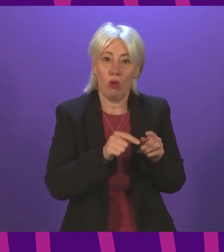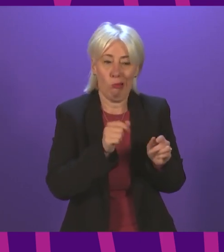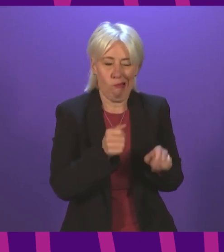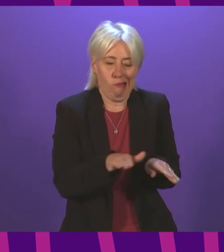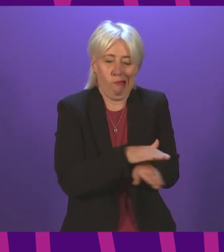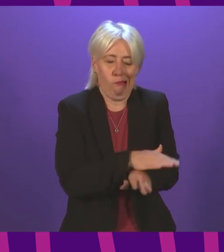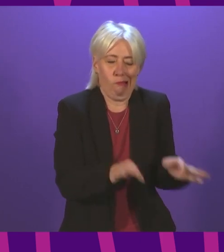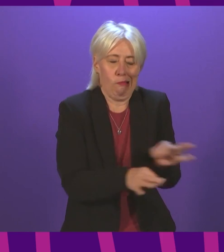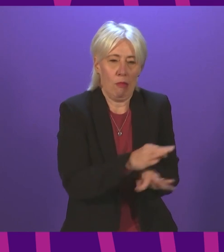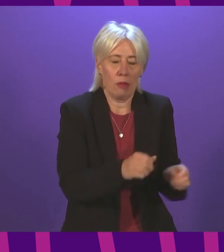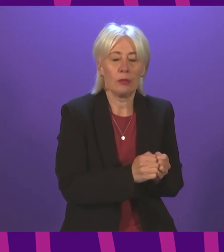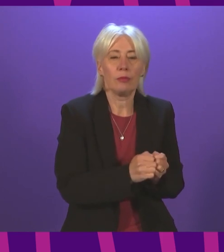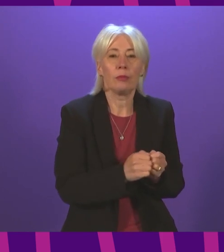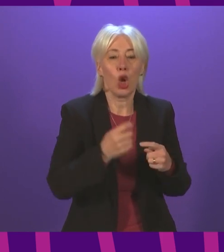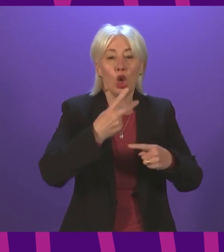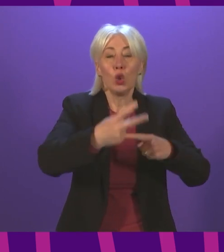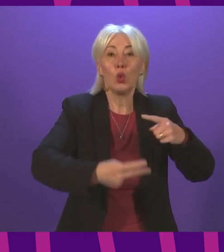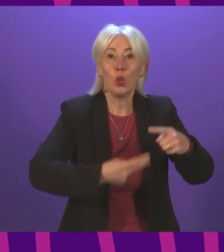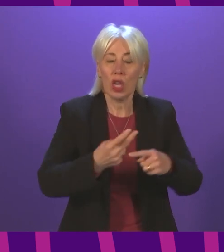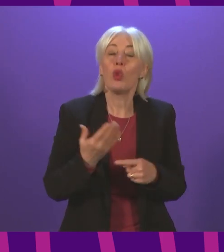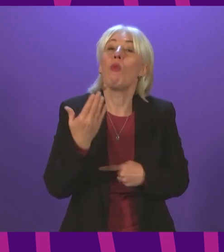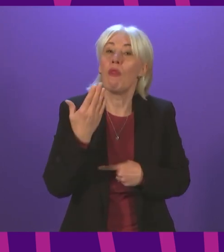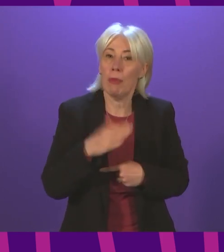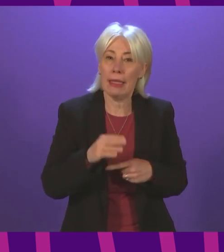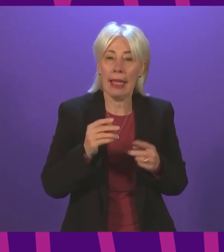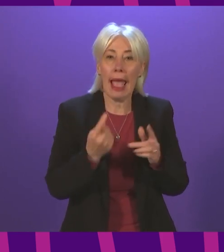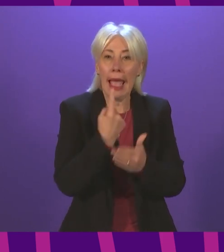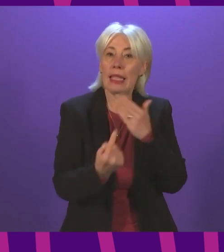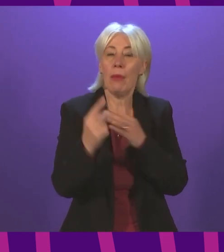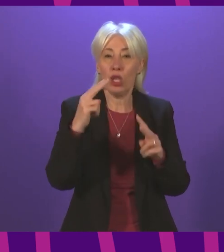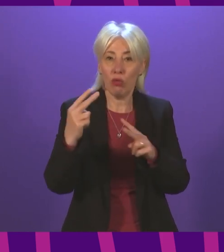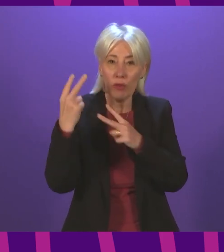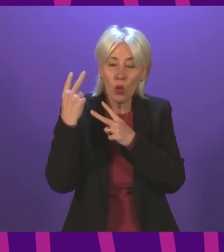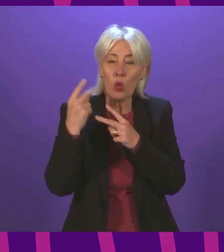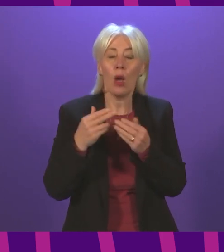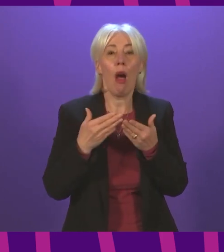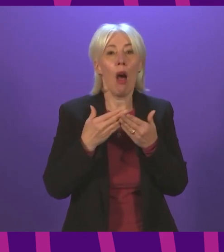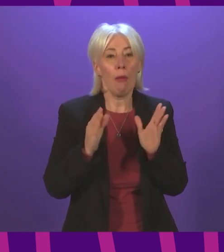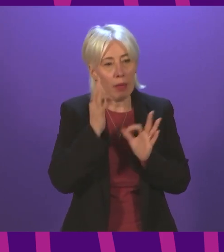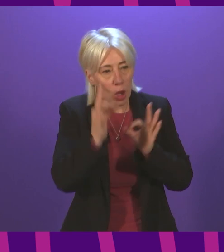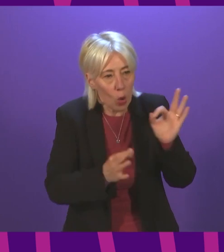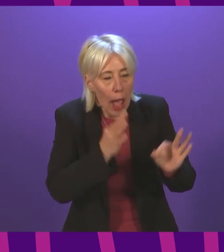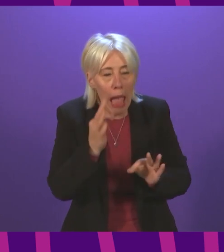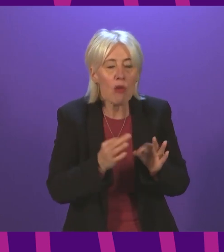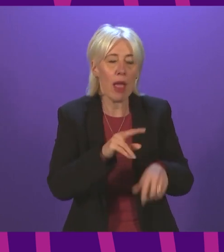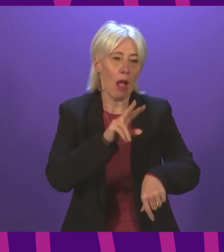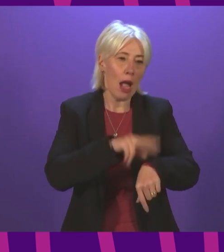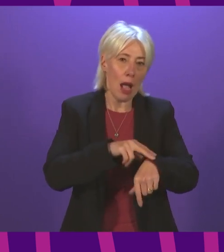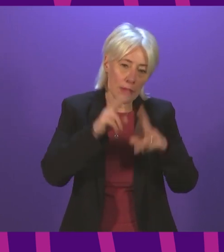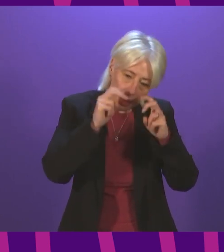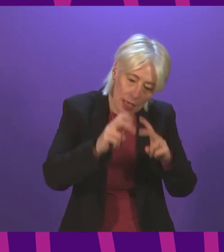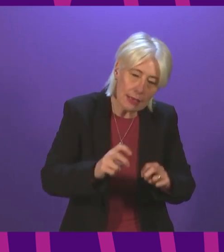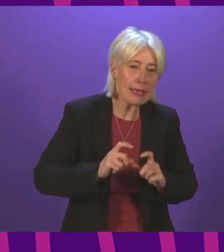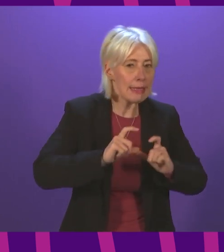we've had a discredited independent review, a case note review, the commencement of a public inquiry and ongoing police investigations.